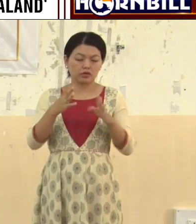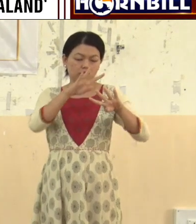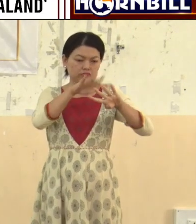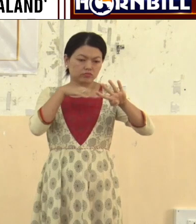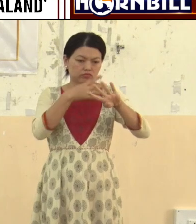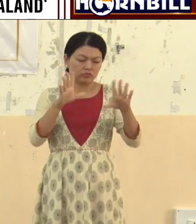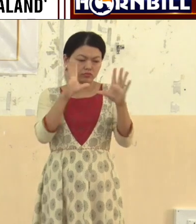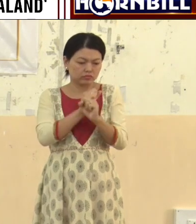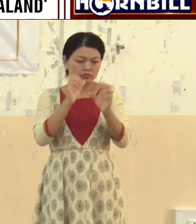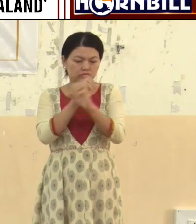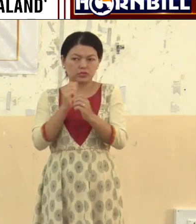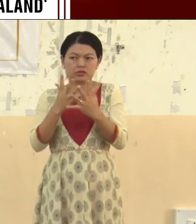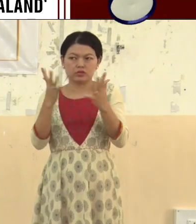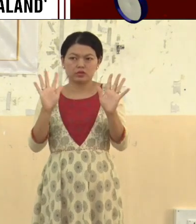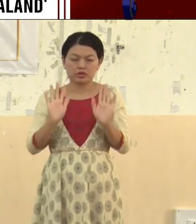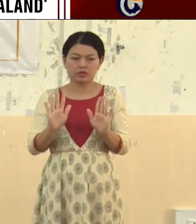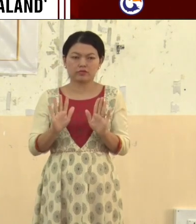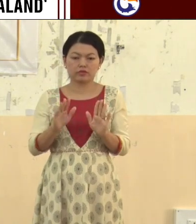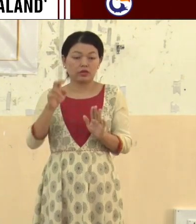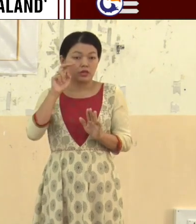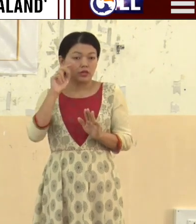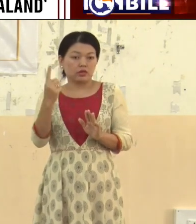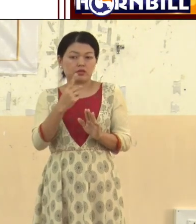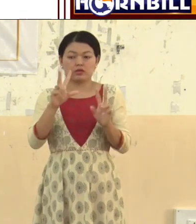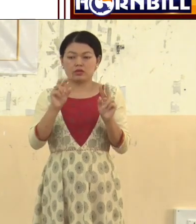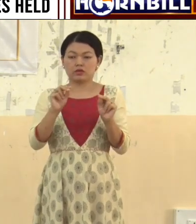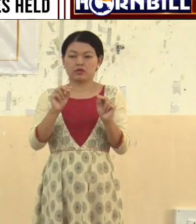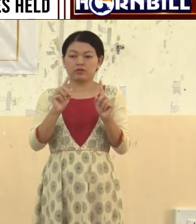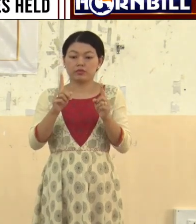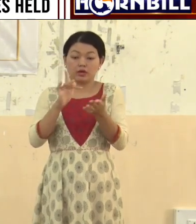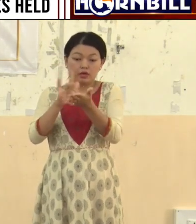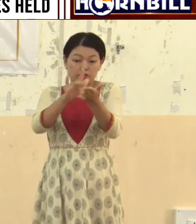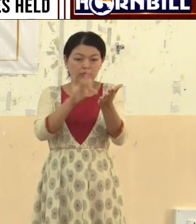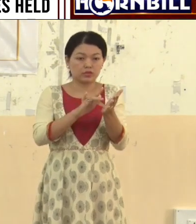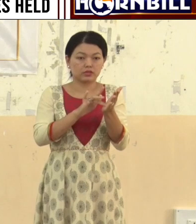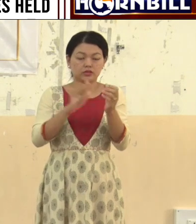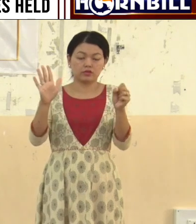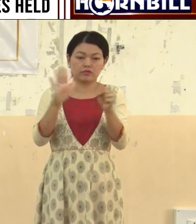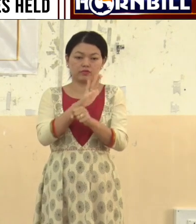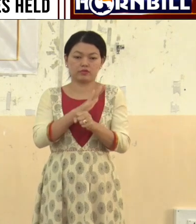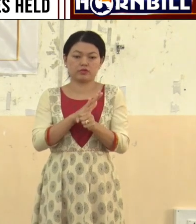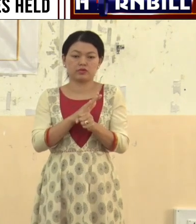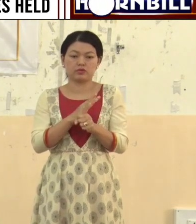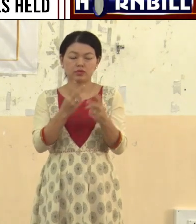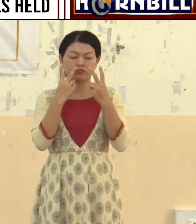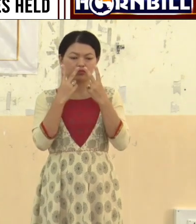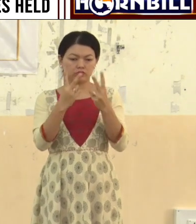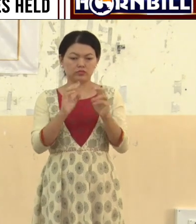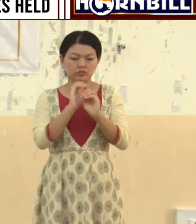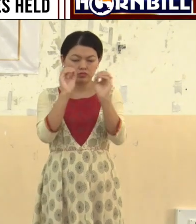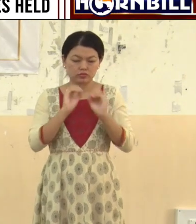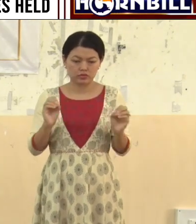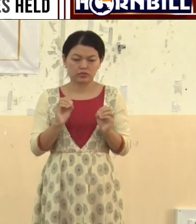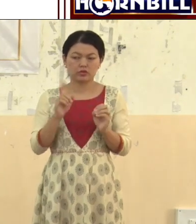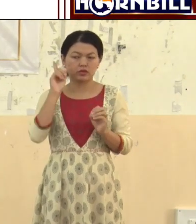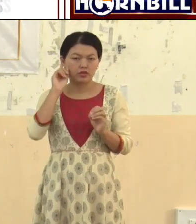only in Nagaland but everywhere, there is a severe lack of data. Available evidence from a few countries